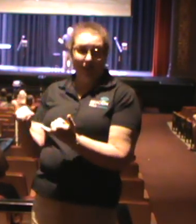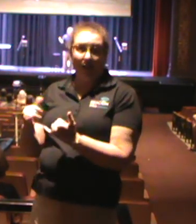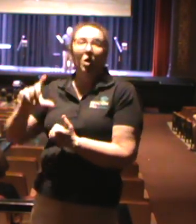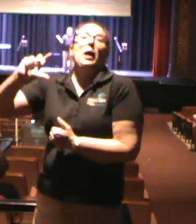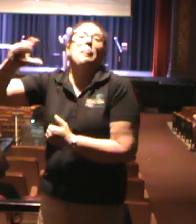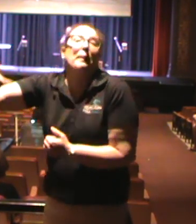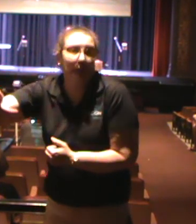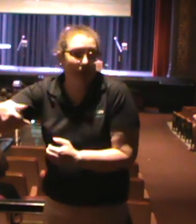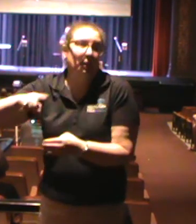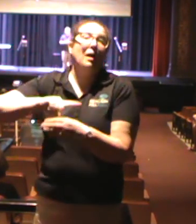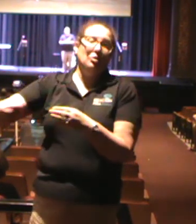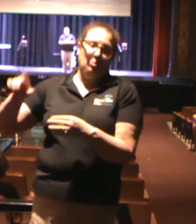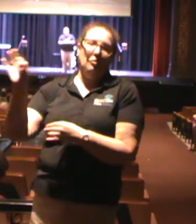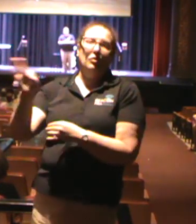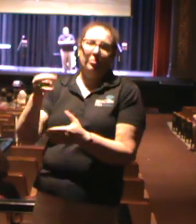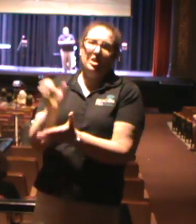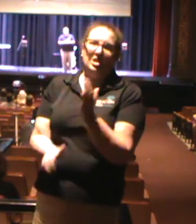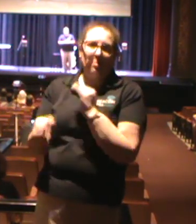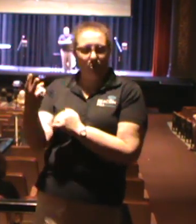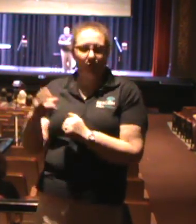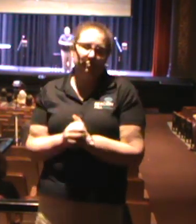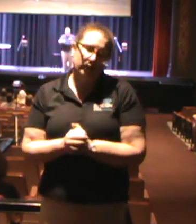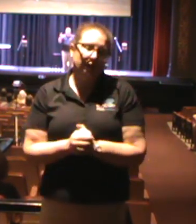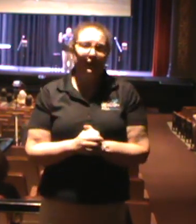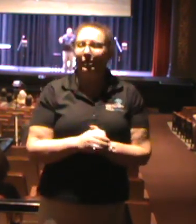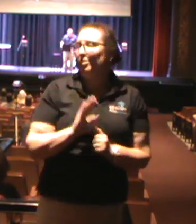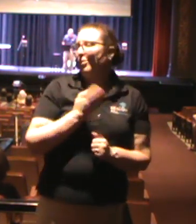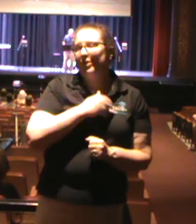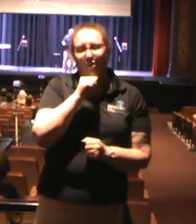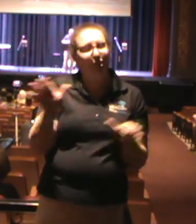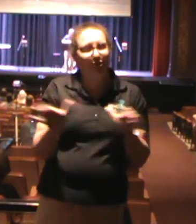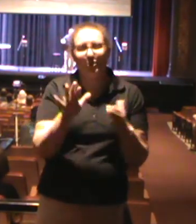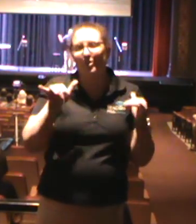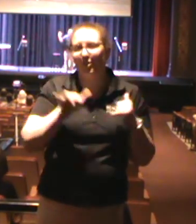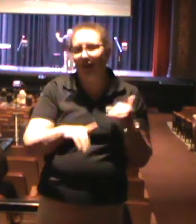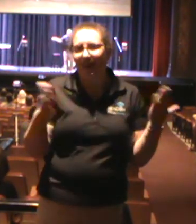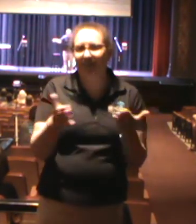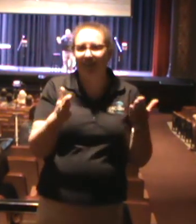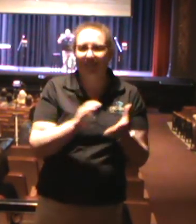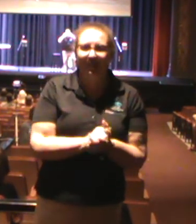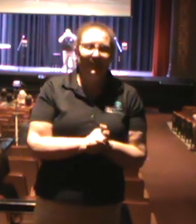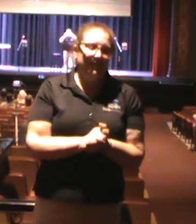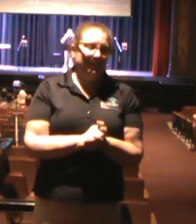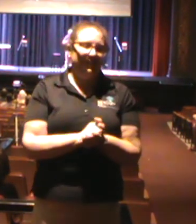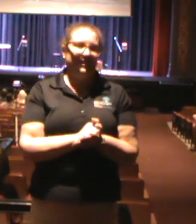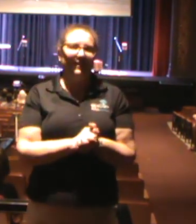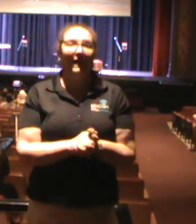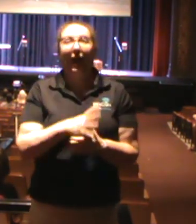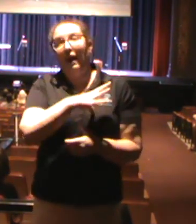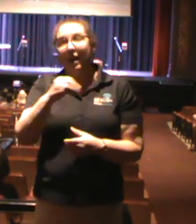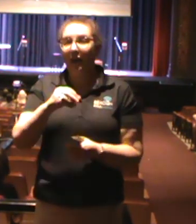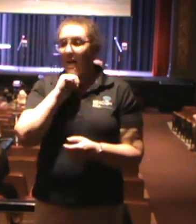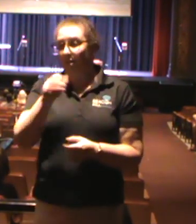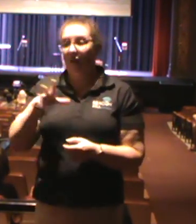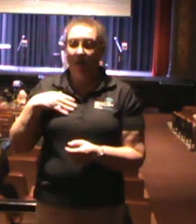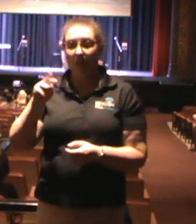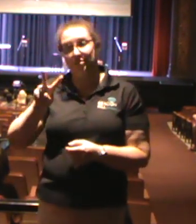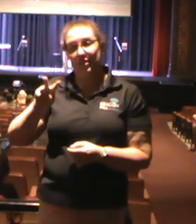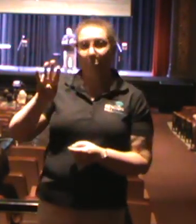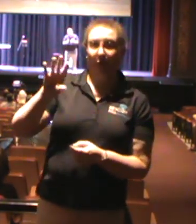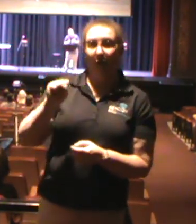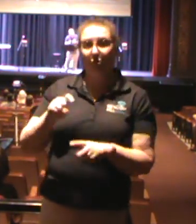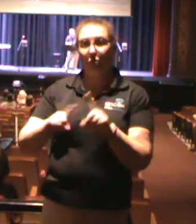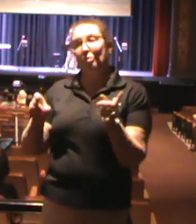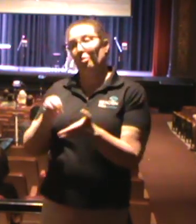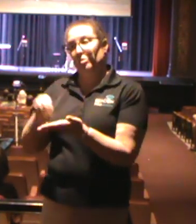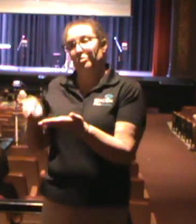tough stuff. Plus, we don't have VBS in student camps, thanks to the corona, so that excuses out the window. All right? It works for him, not for us. So